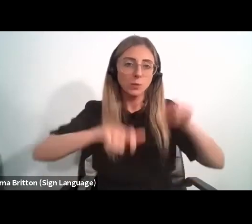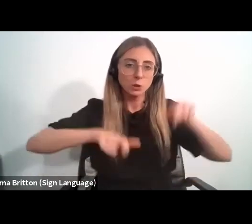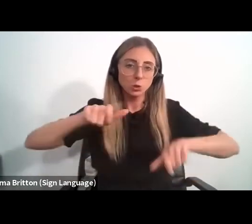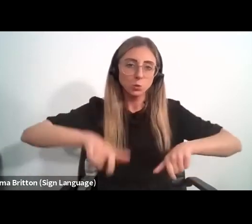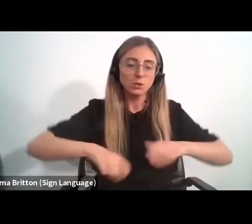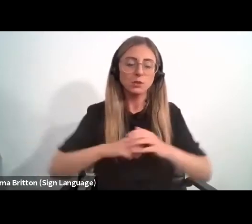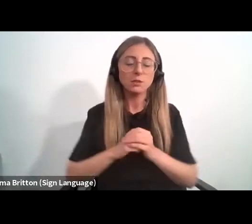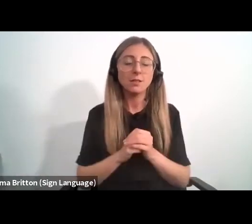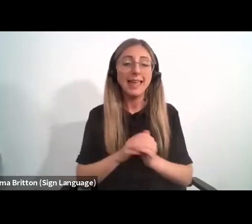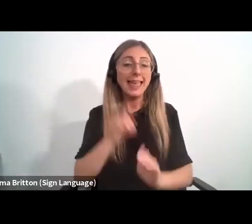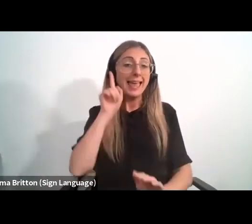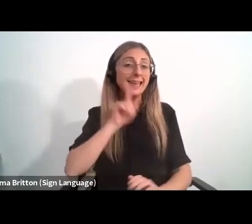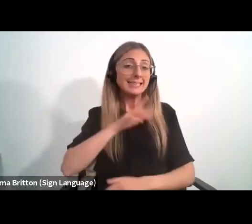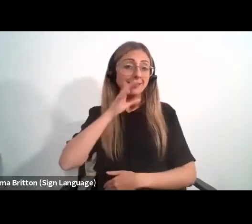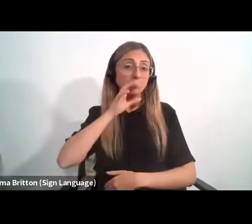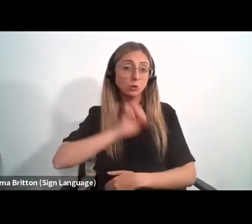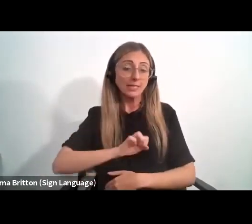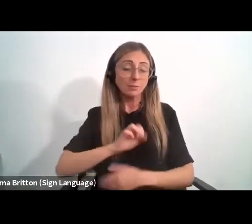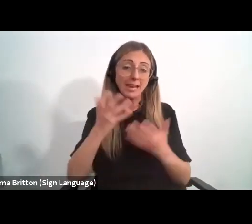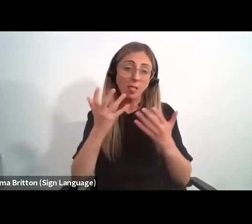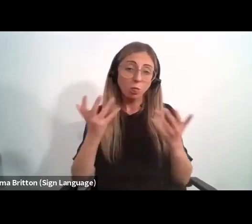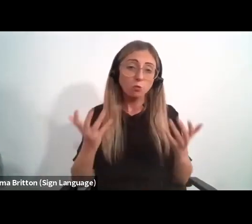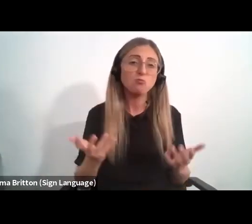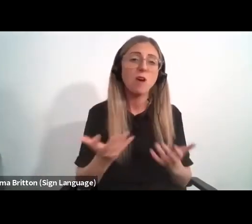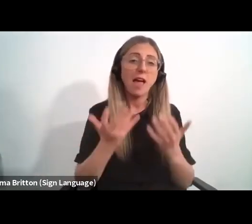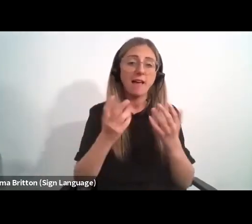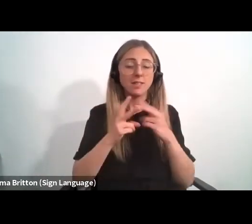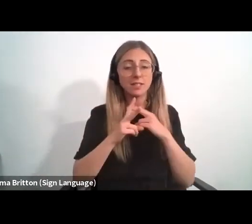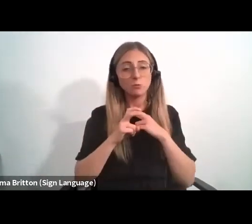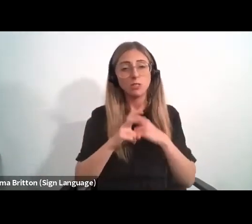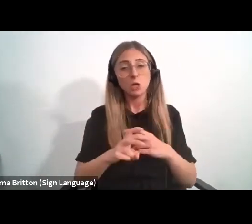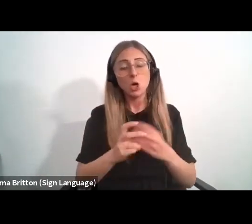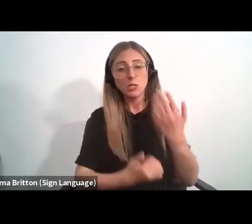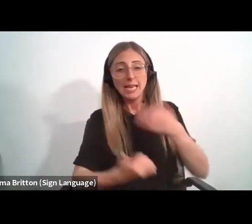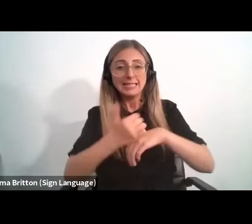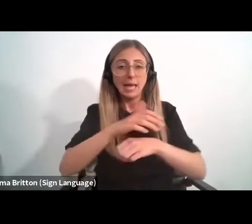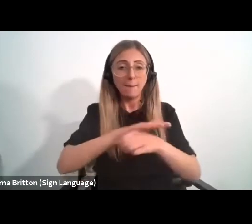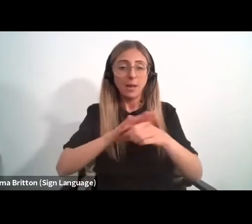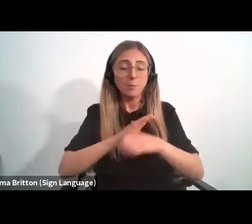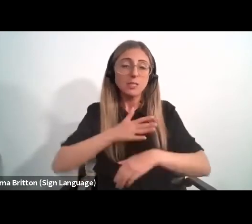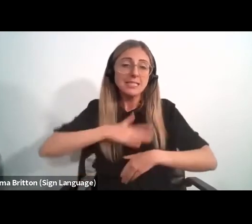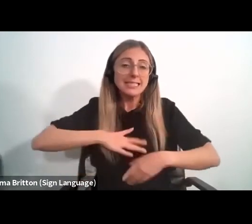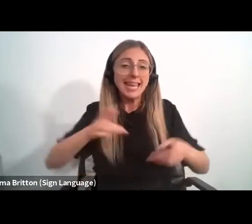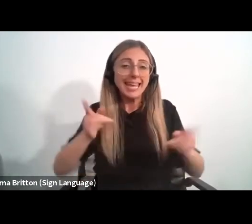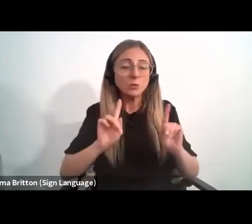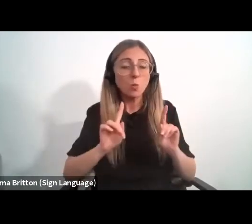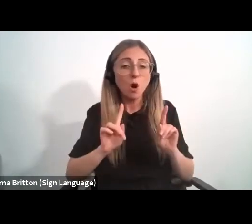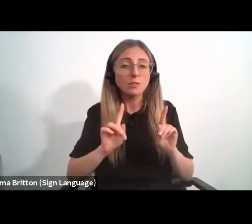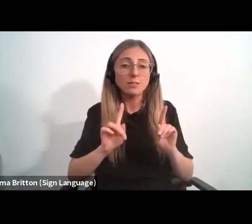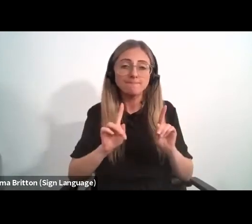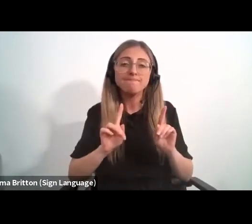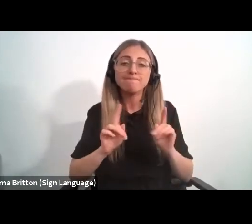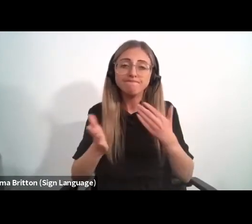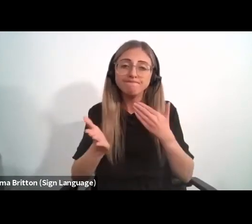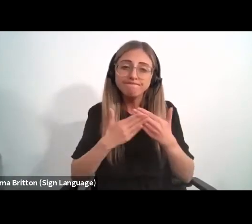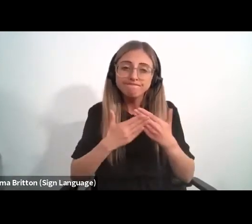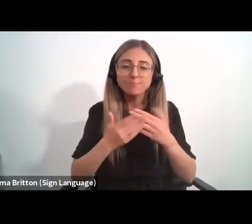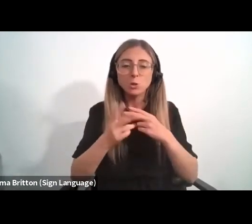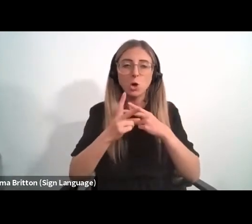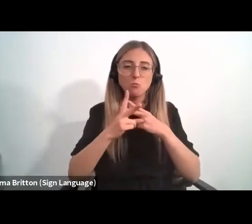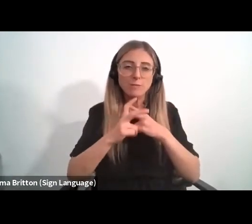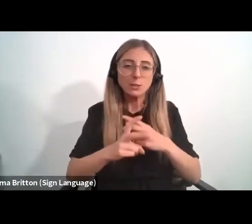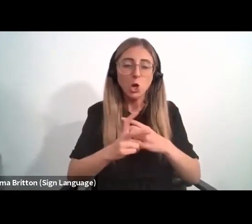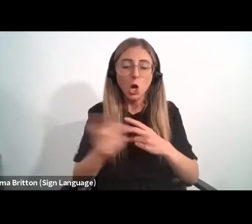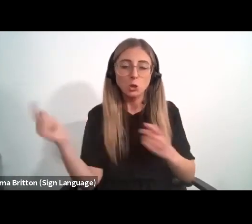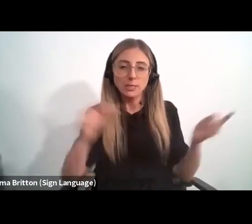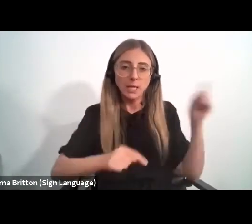Ladies and gentlemen, a thriving research establishment requires a critical mass of postdoc researchers who